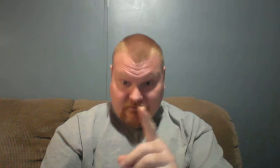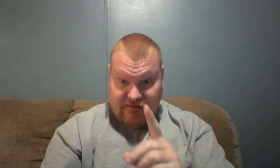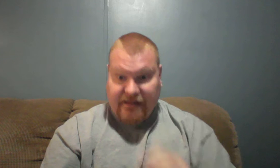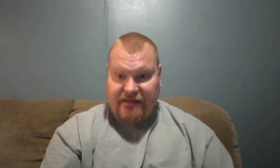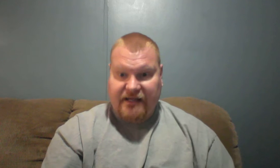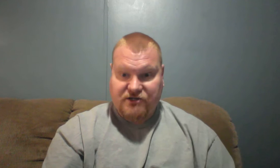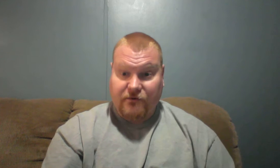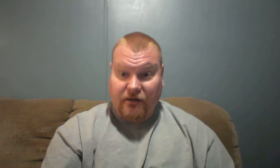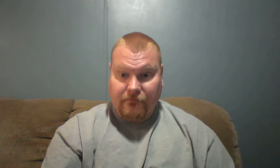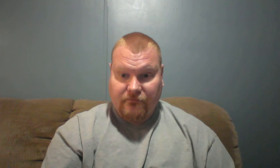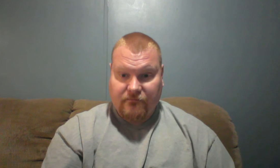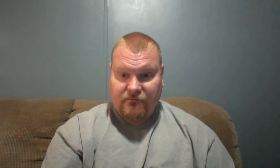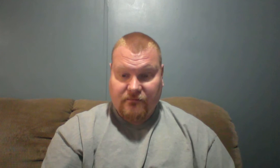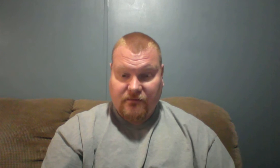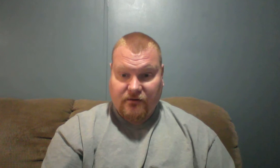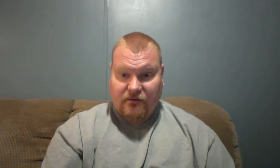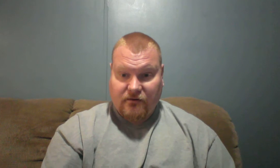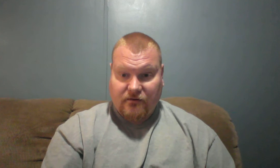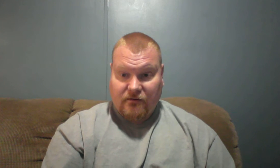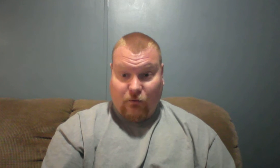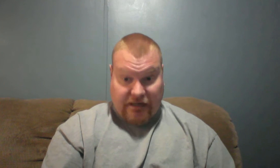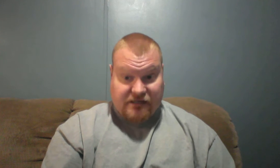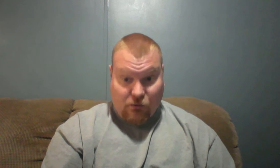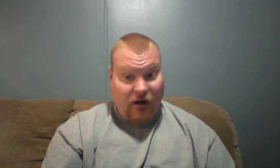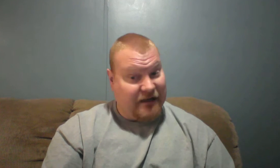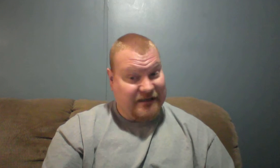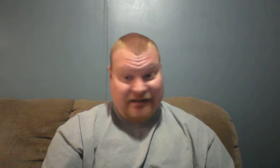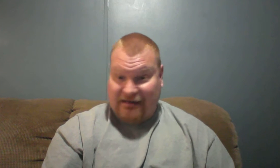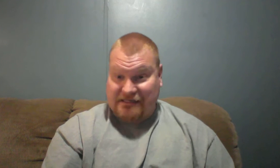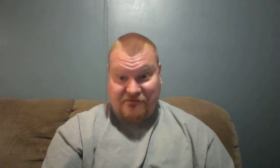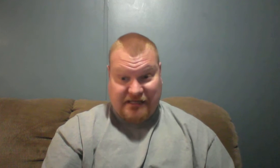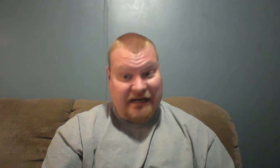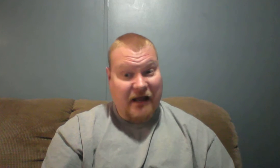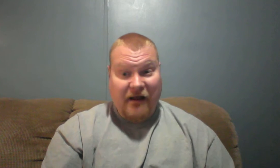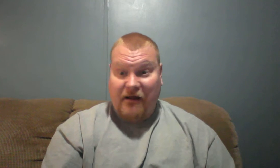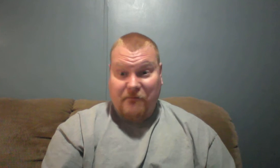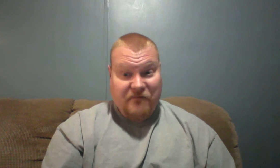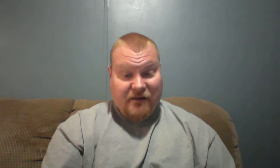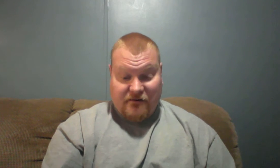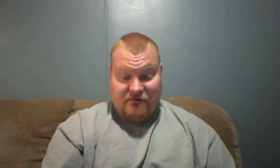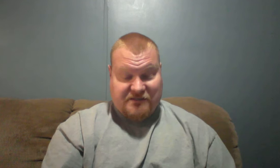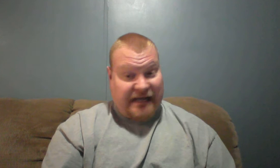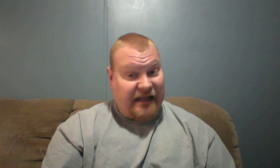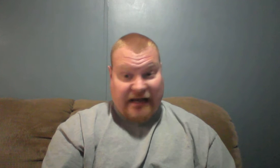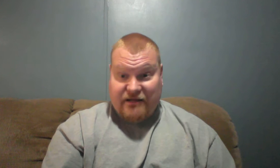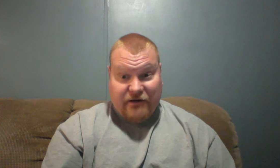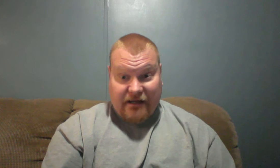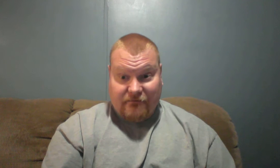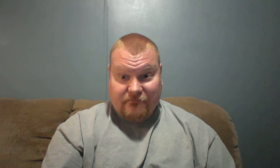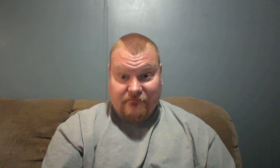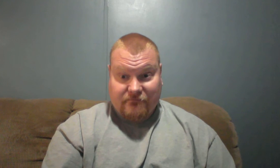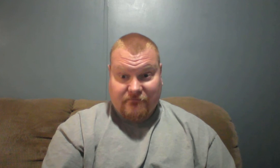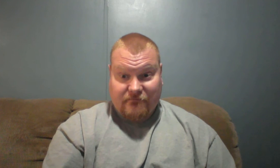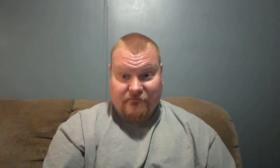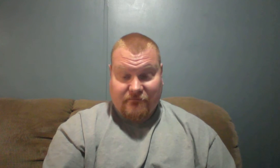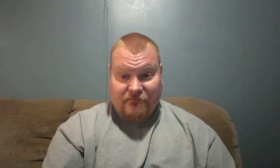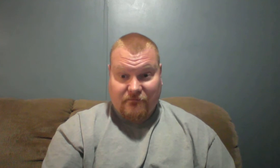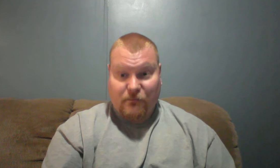then the end shall come. Well, guess what? As I said it, satellite internet because